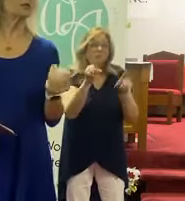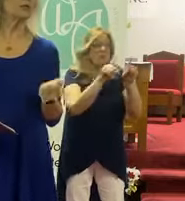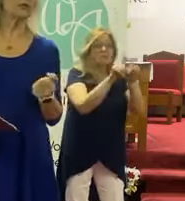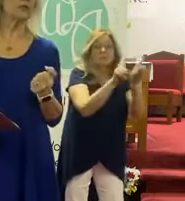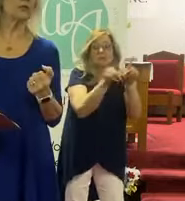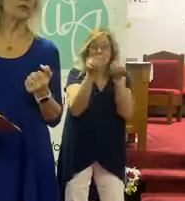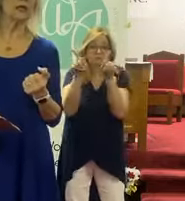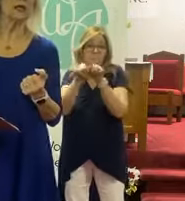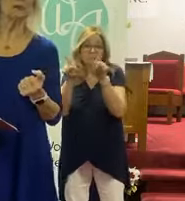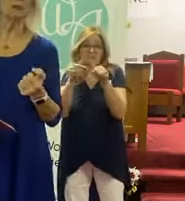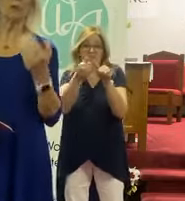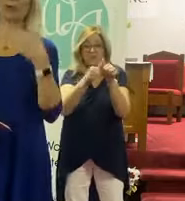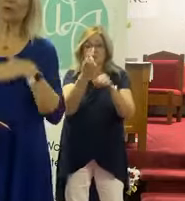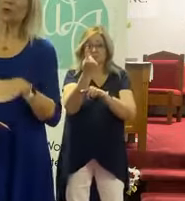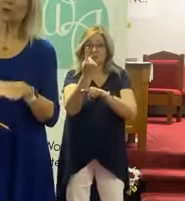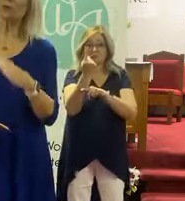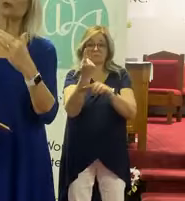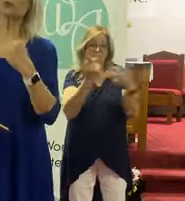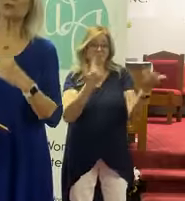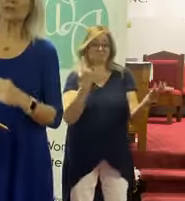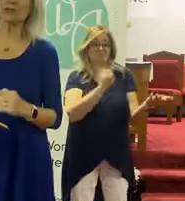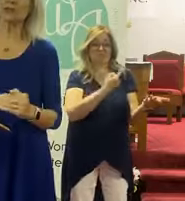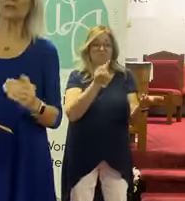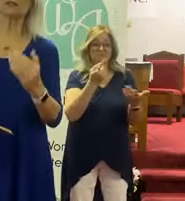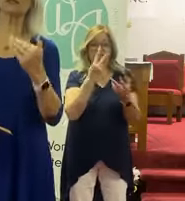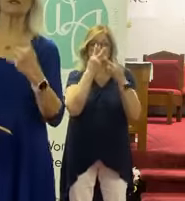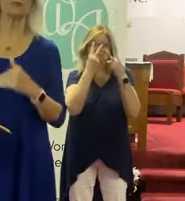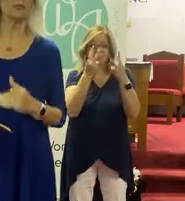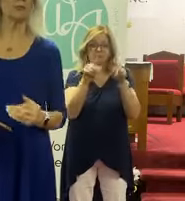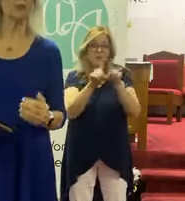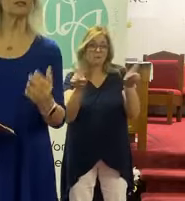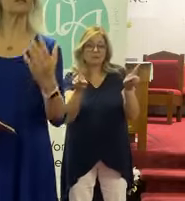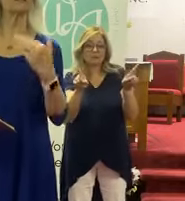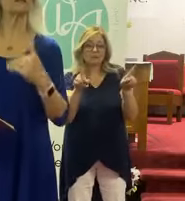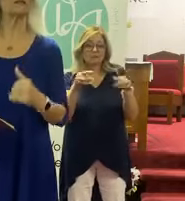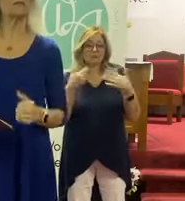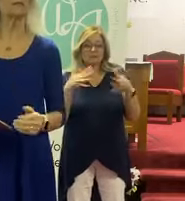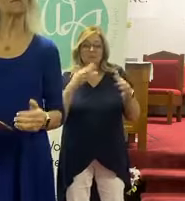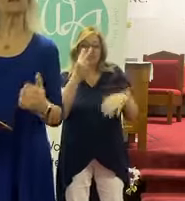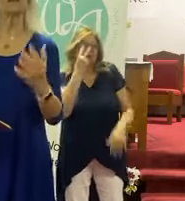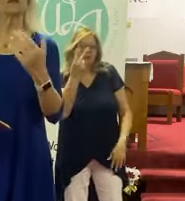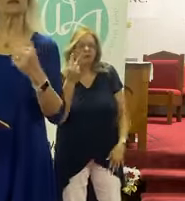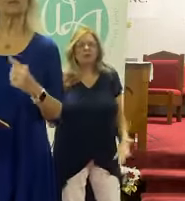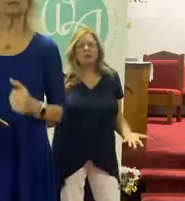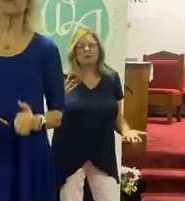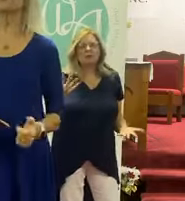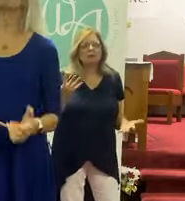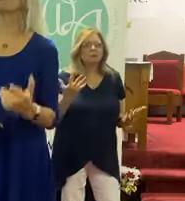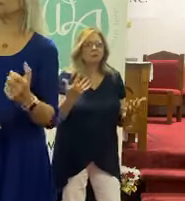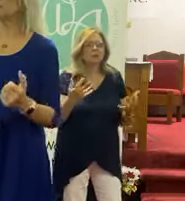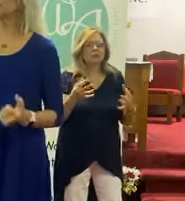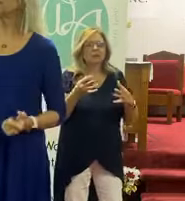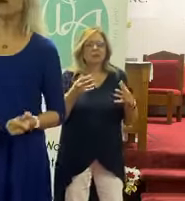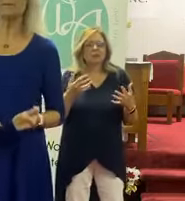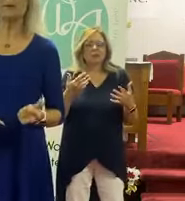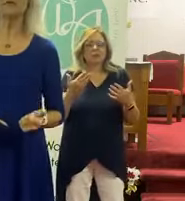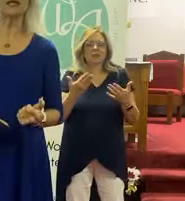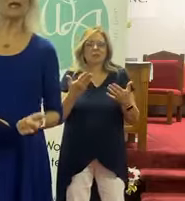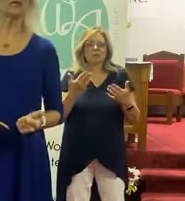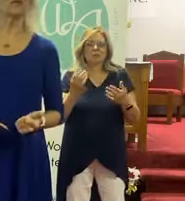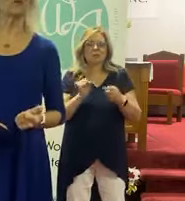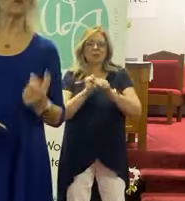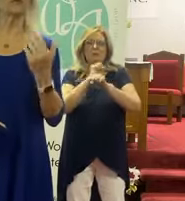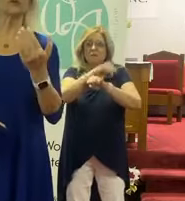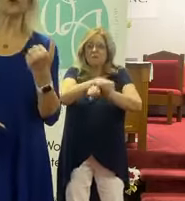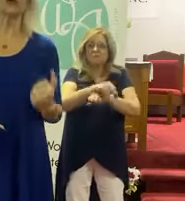different for each one of us. But we're going to go through some of this because we've already seen that there's some breakthrough that needs to happen